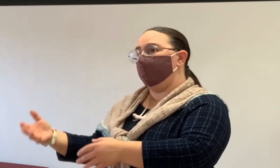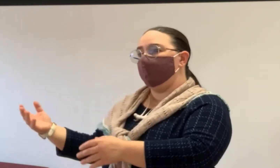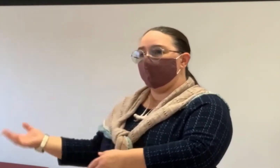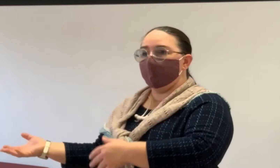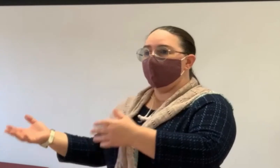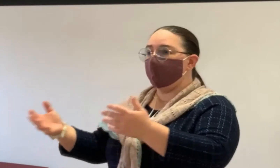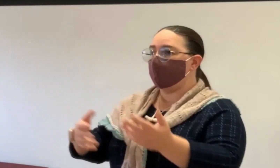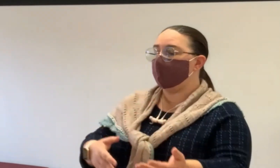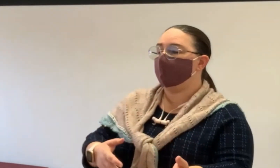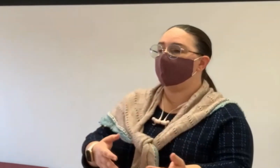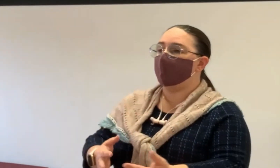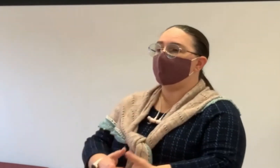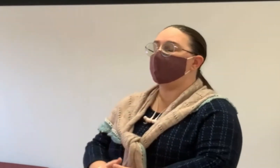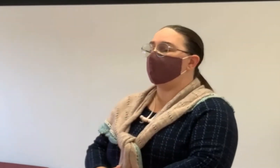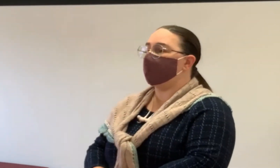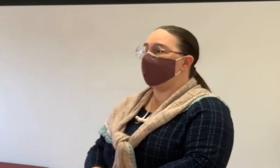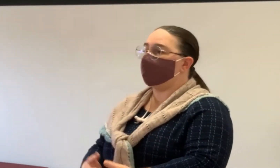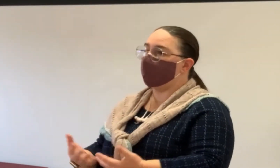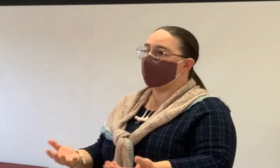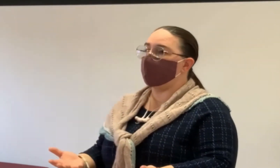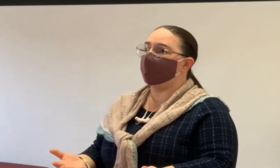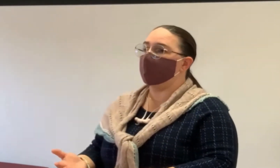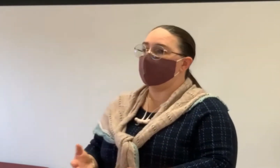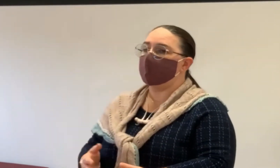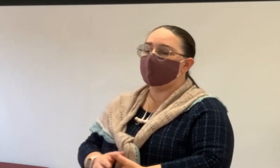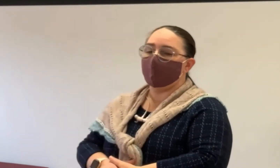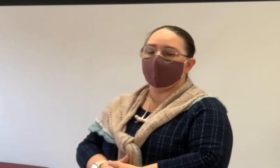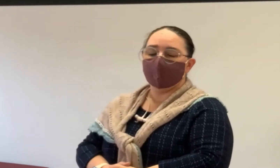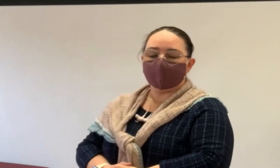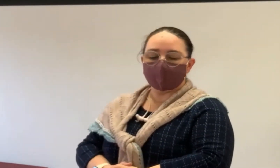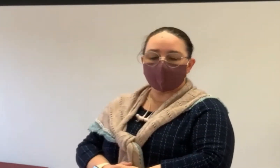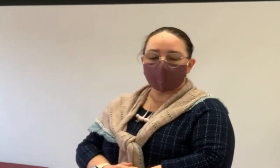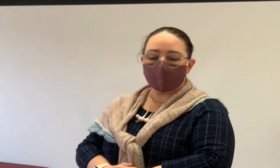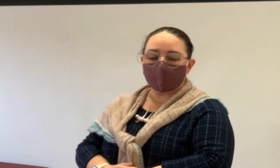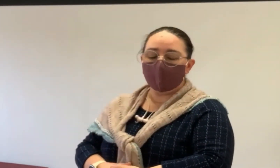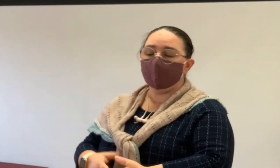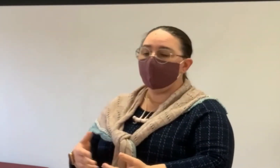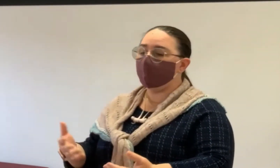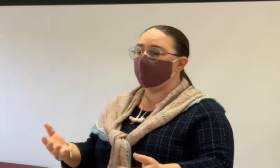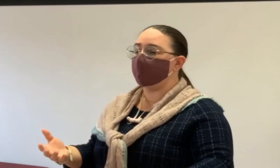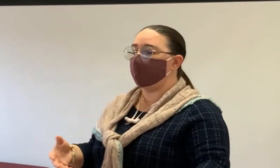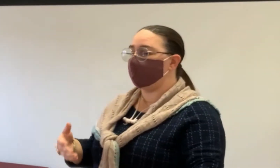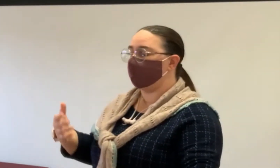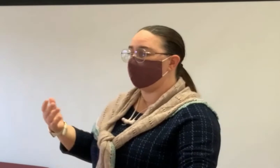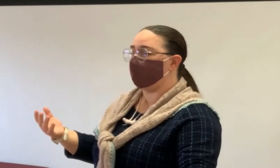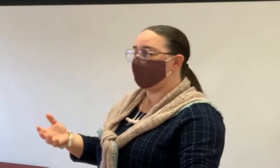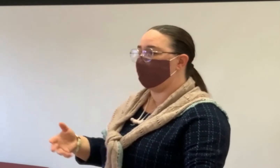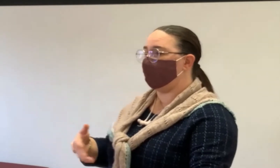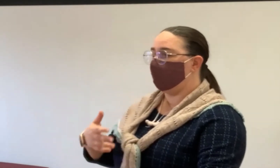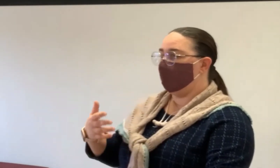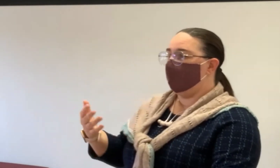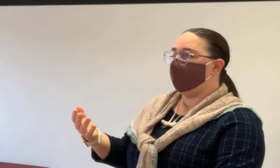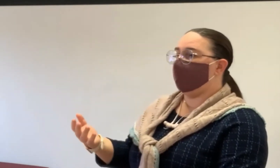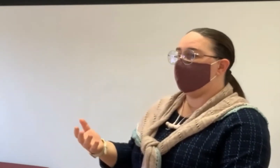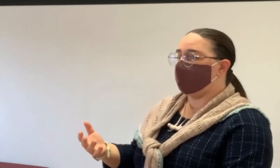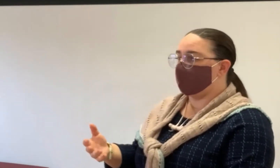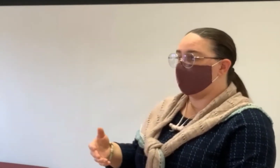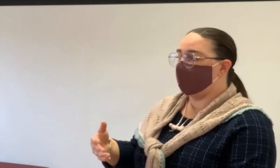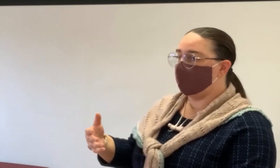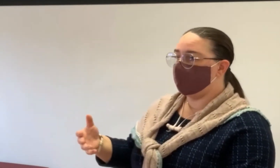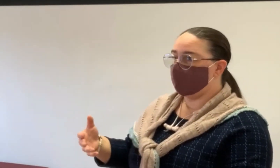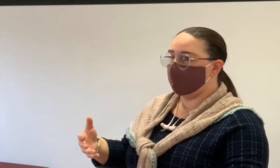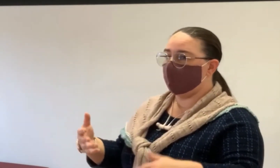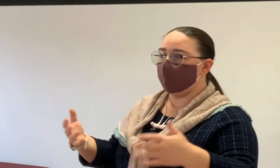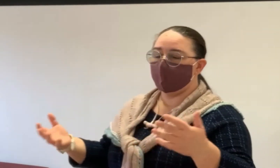you know, a few years later may be uncomfortable or even unsafe. And then of course, you also have to think about finances,